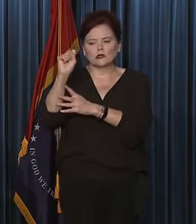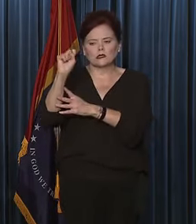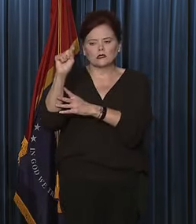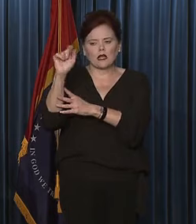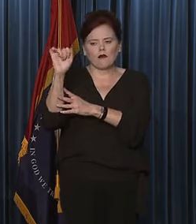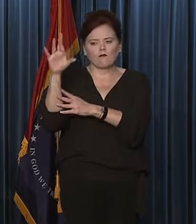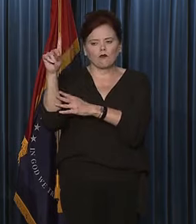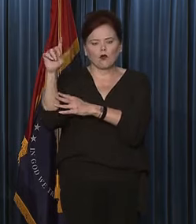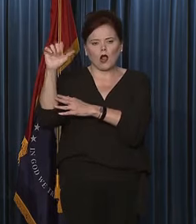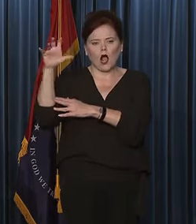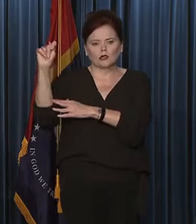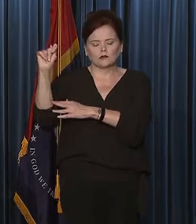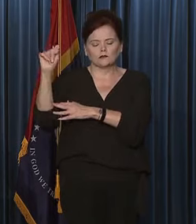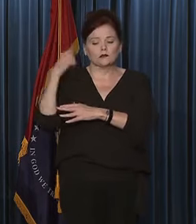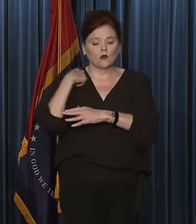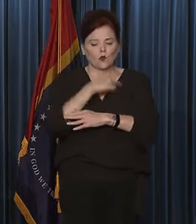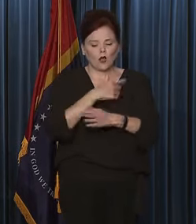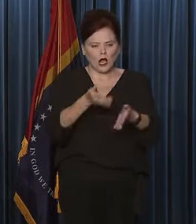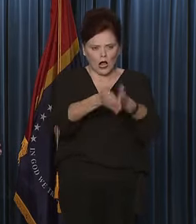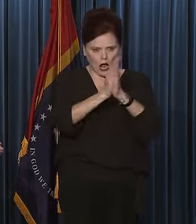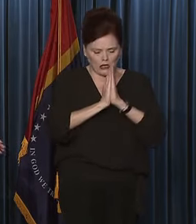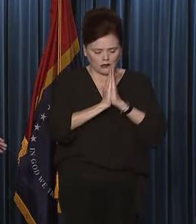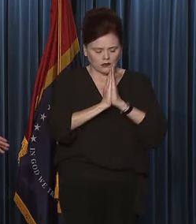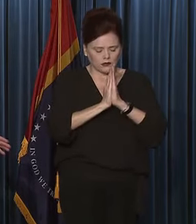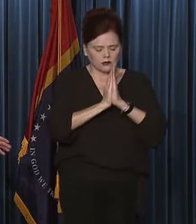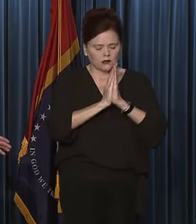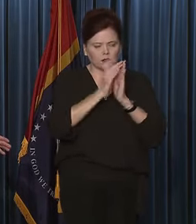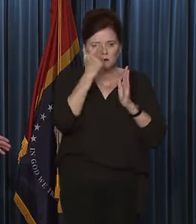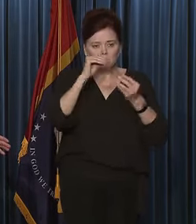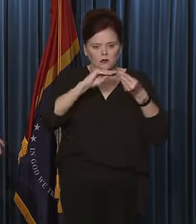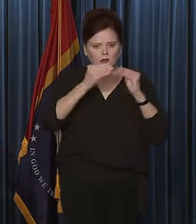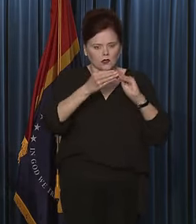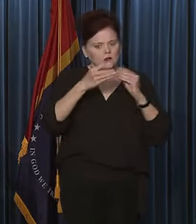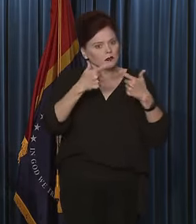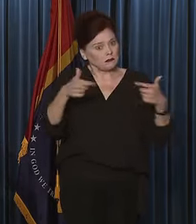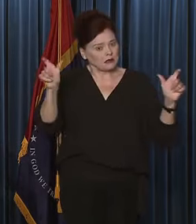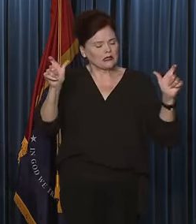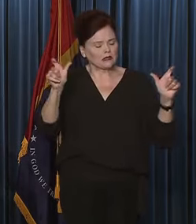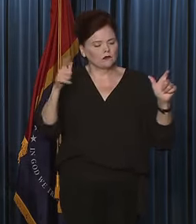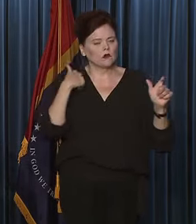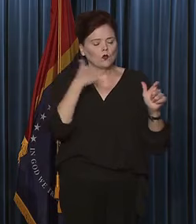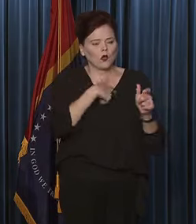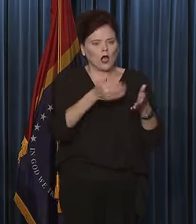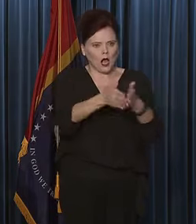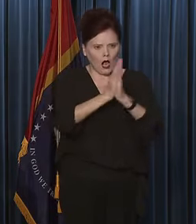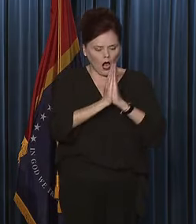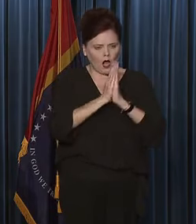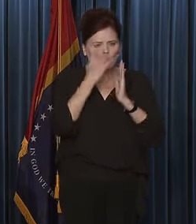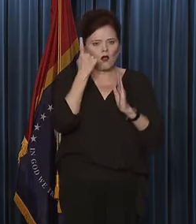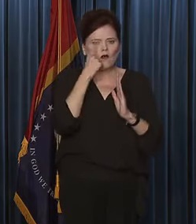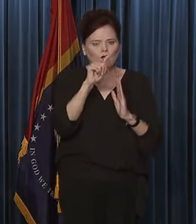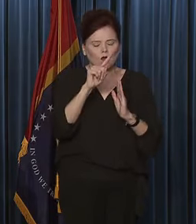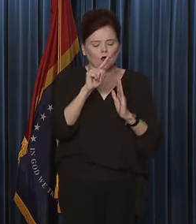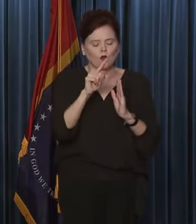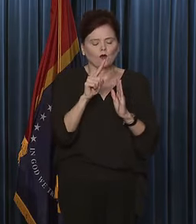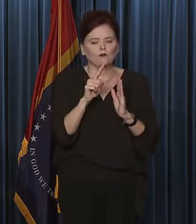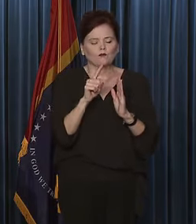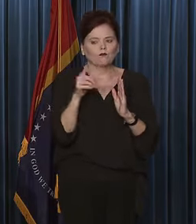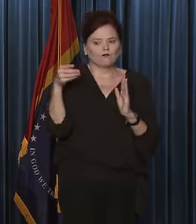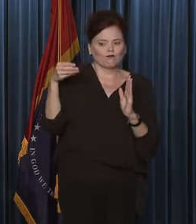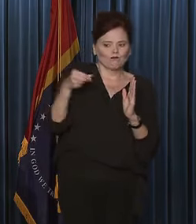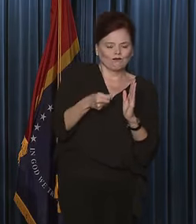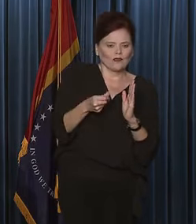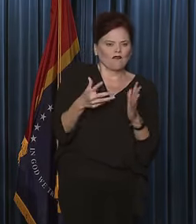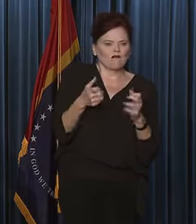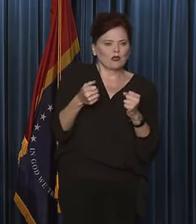We have asked for, because the numbers are fairly large, we have asked for expedited reimbursement